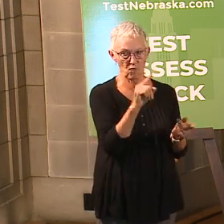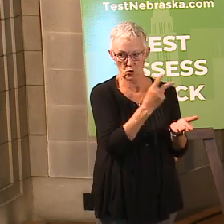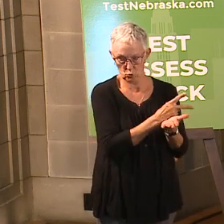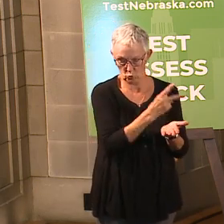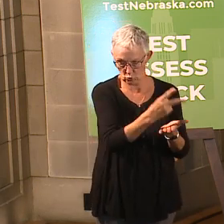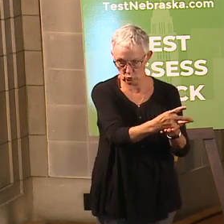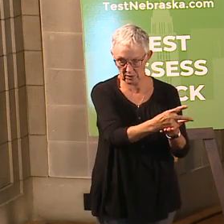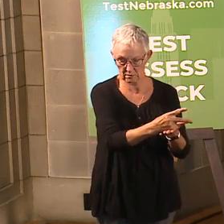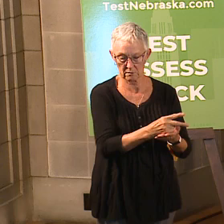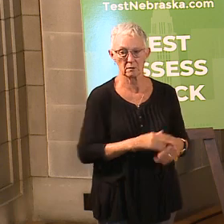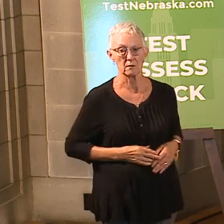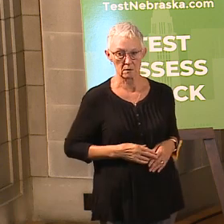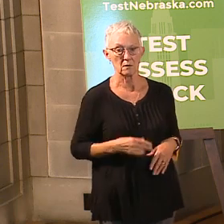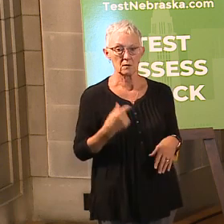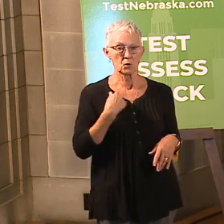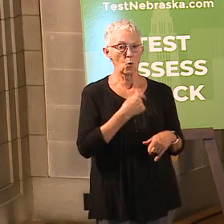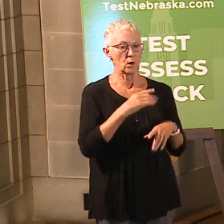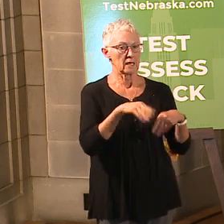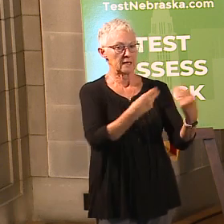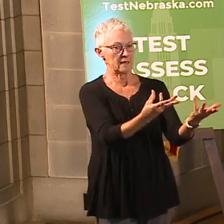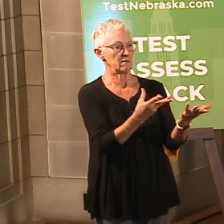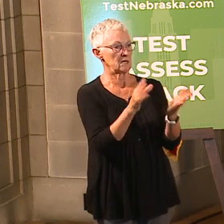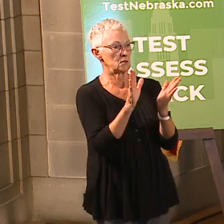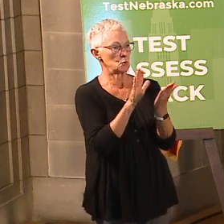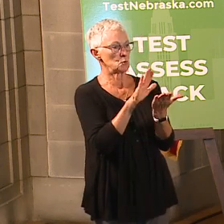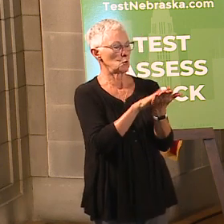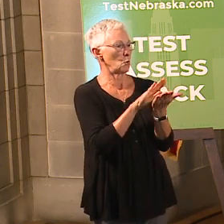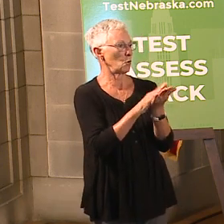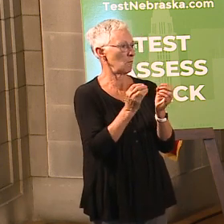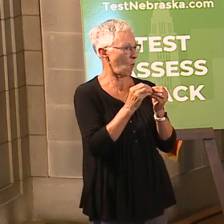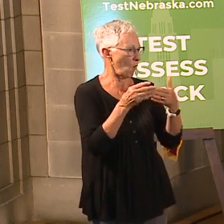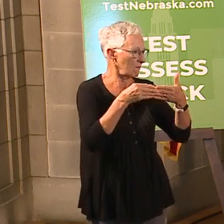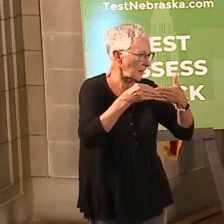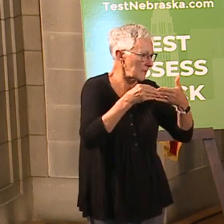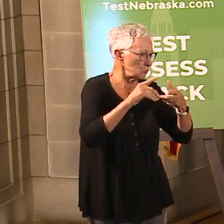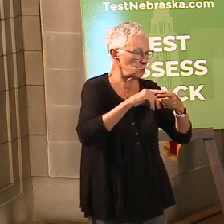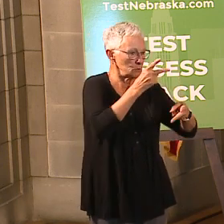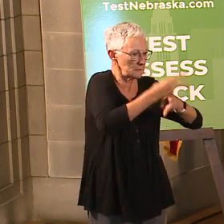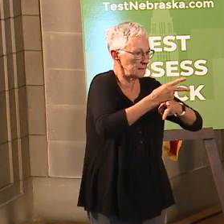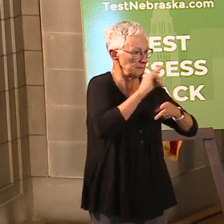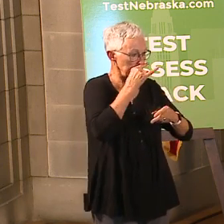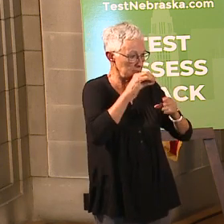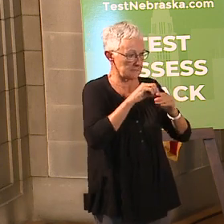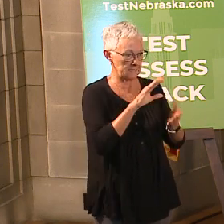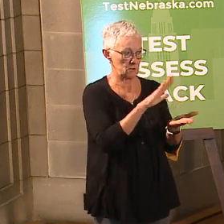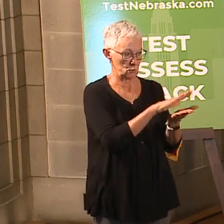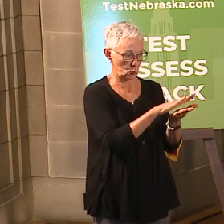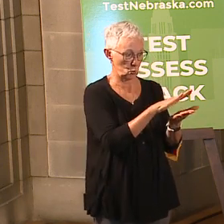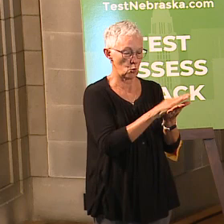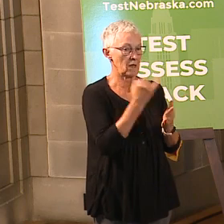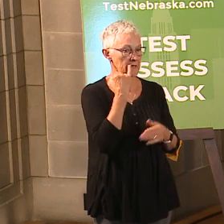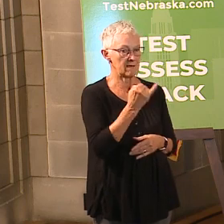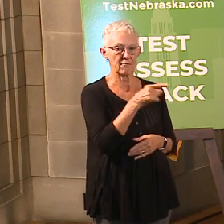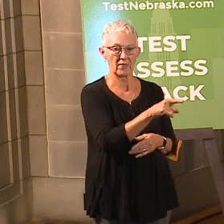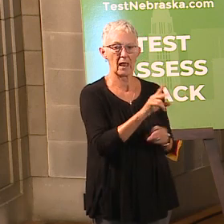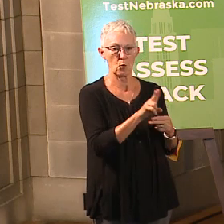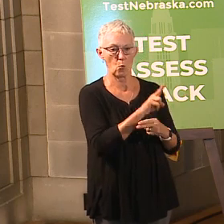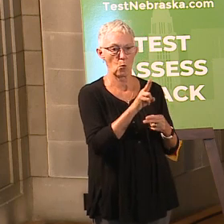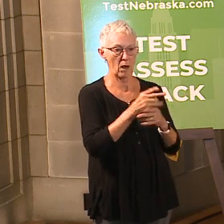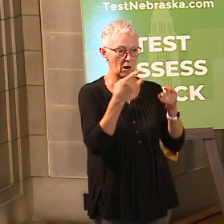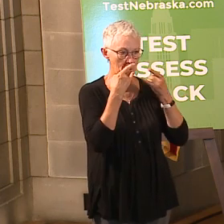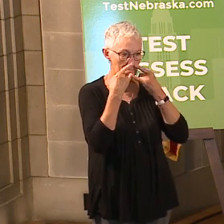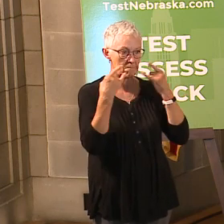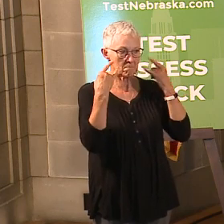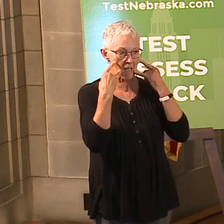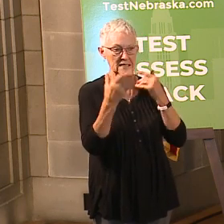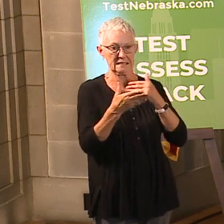to be able to keep the kids in the classroom. Again, the big caveat here is wearing masks. So thank you very